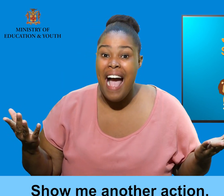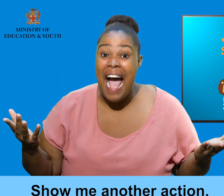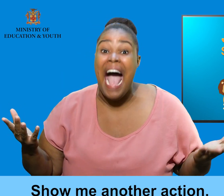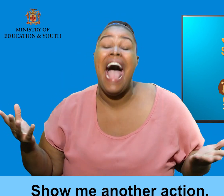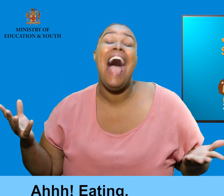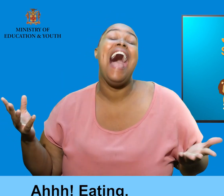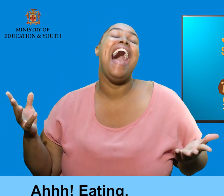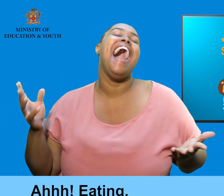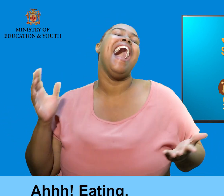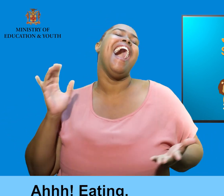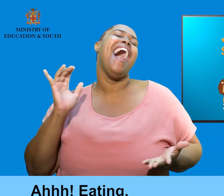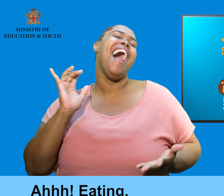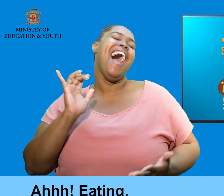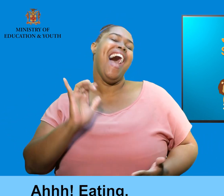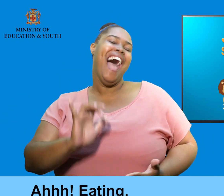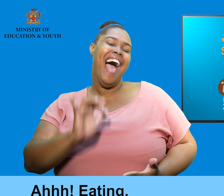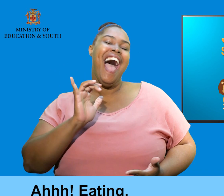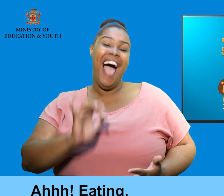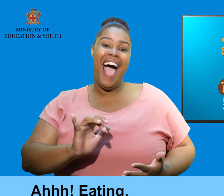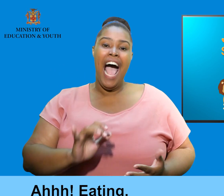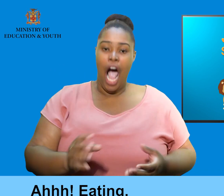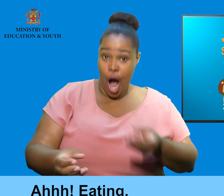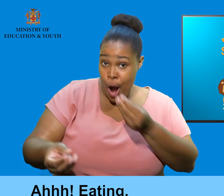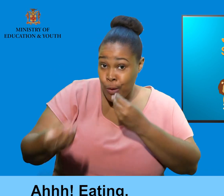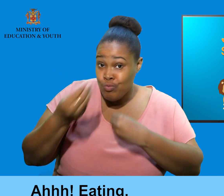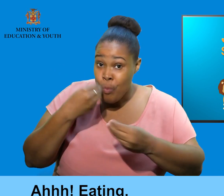Ah. Eating.